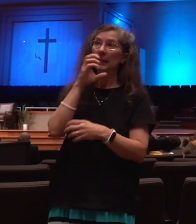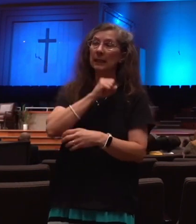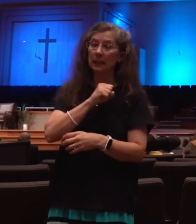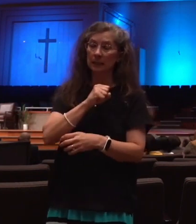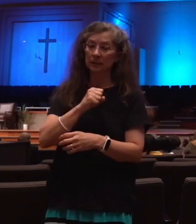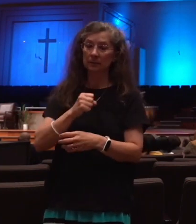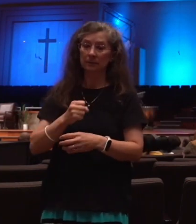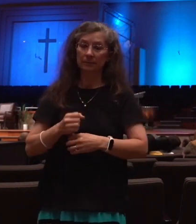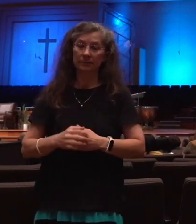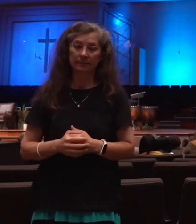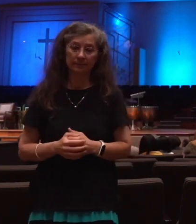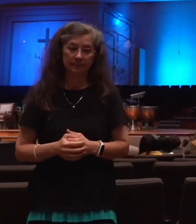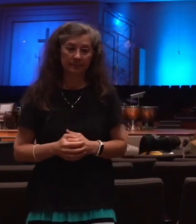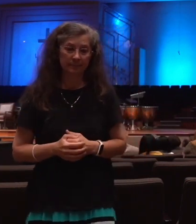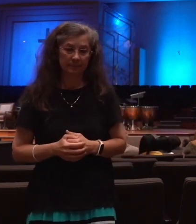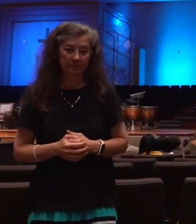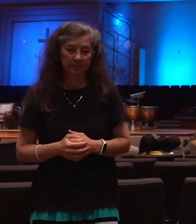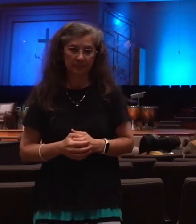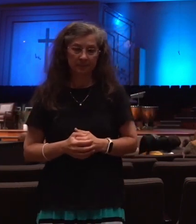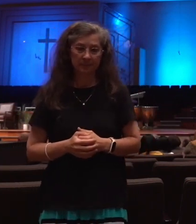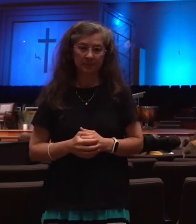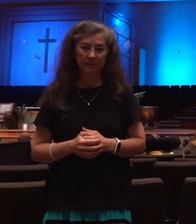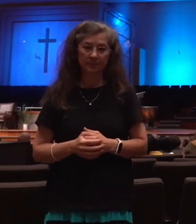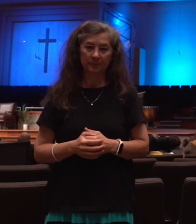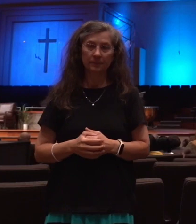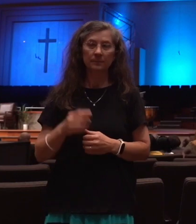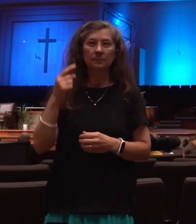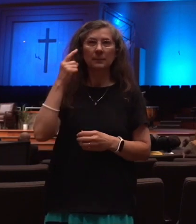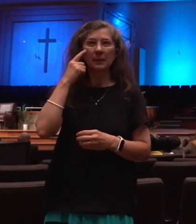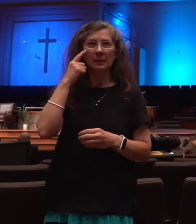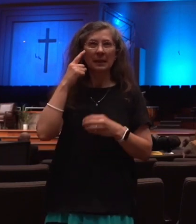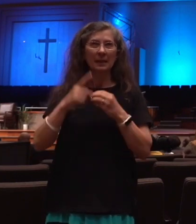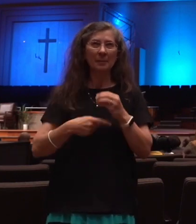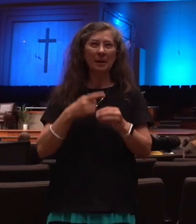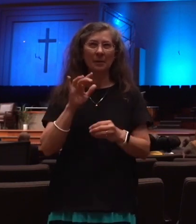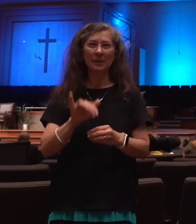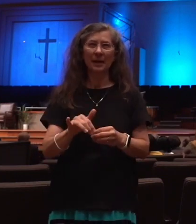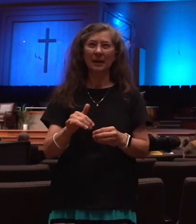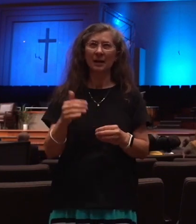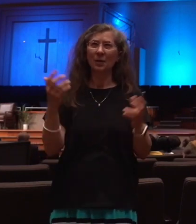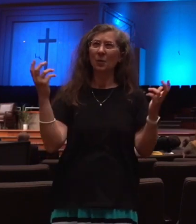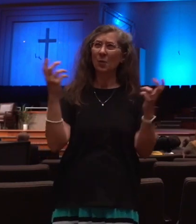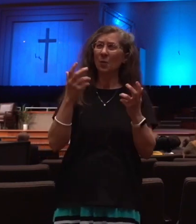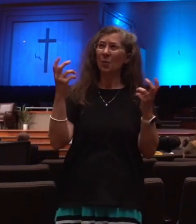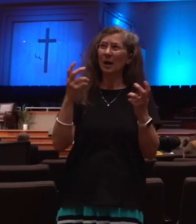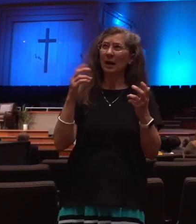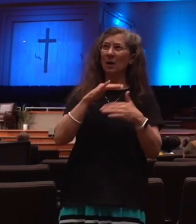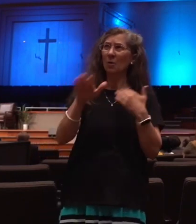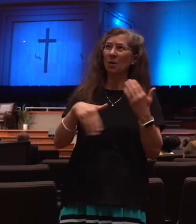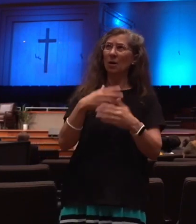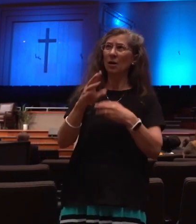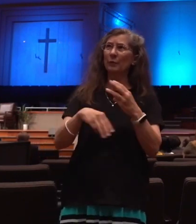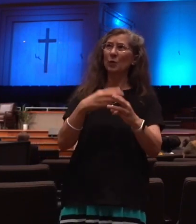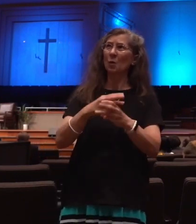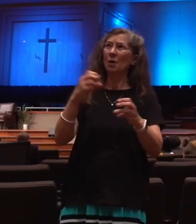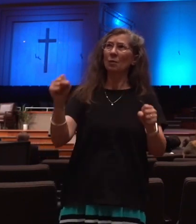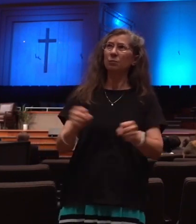how long. Now, when you think about all this, you think, man, the whole world's just going to blow up. Well, it's not going to blow up.